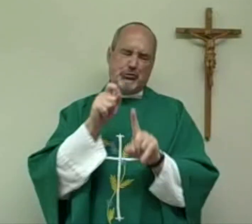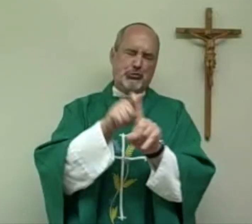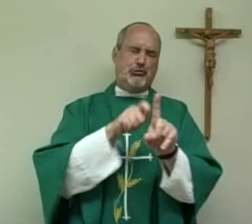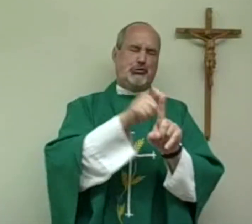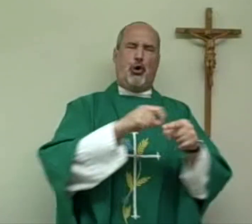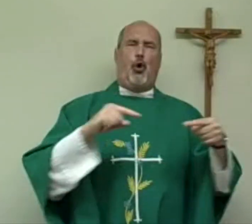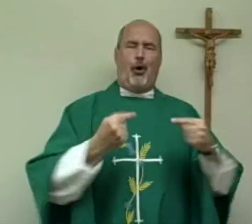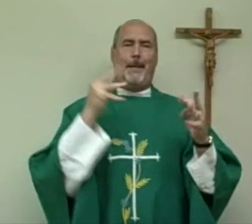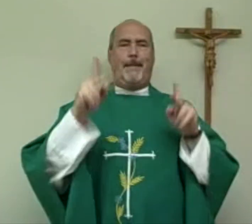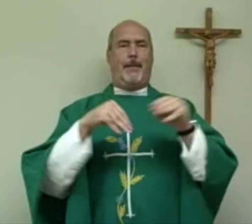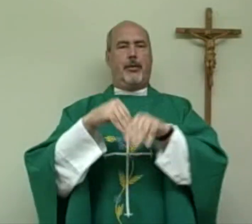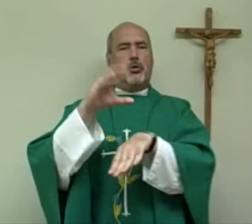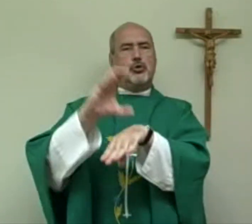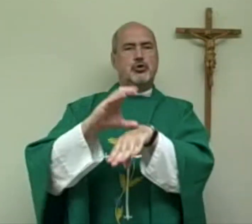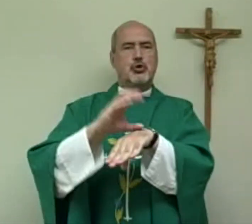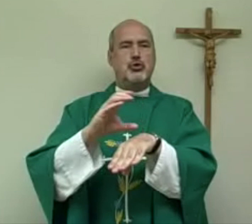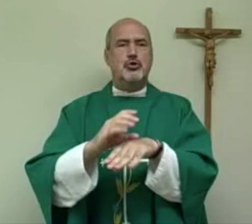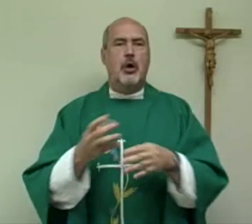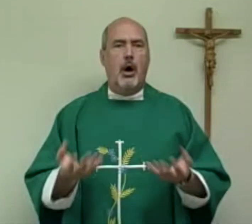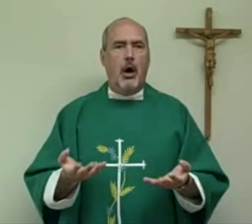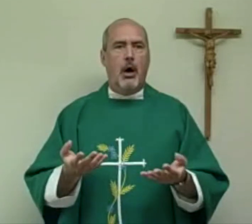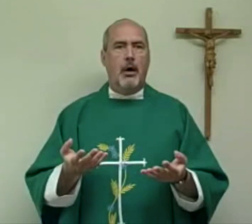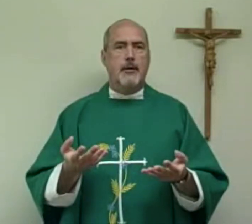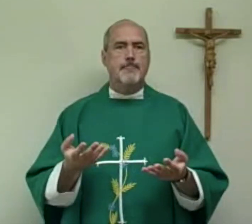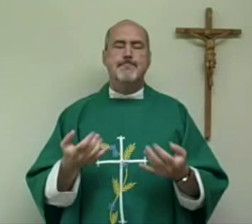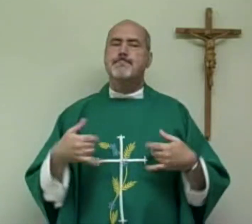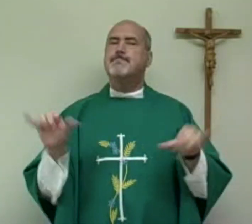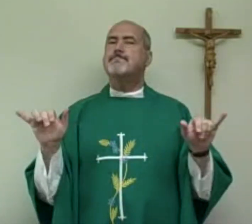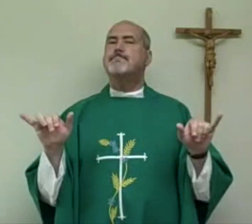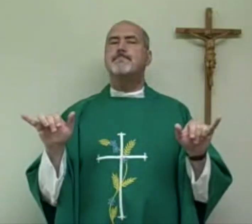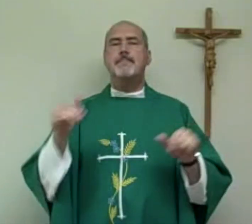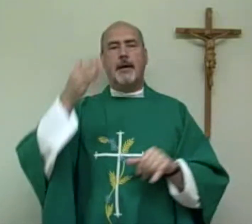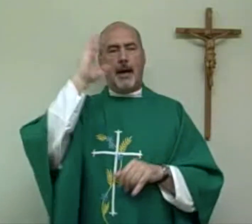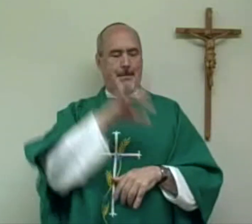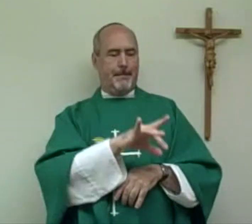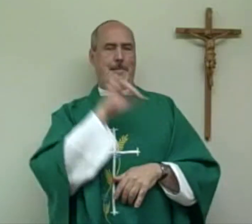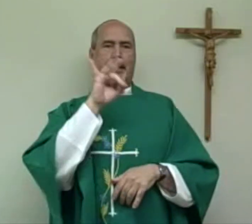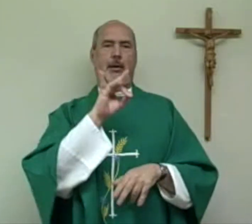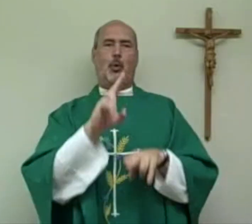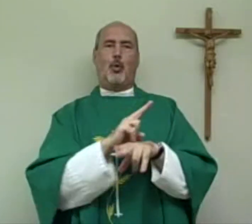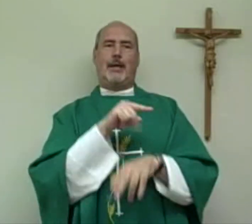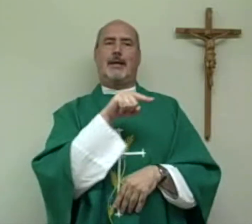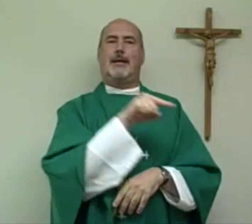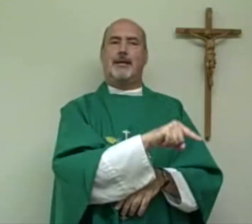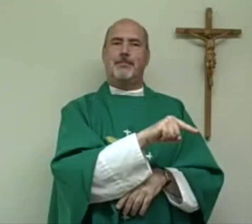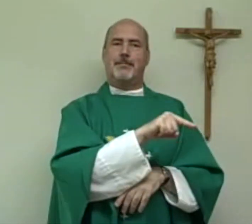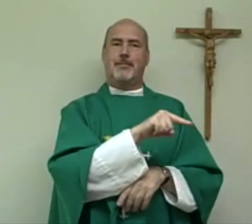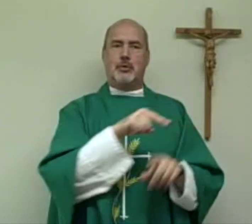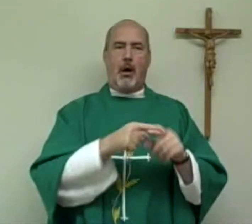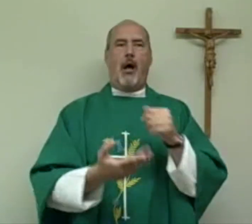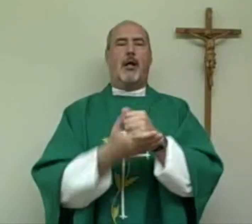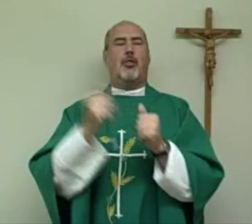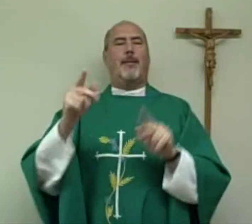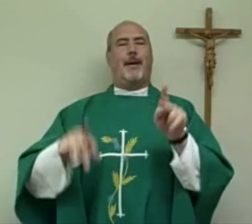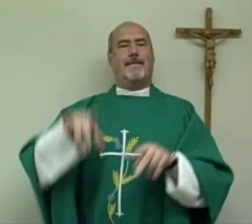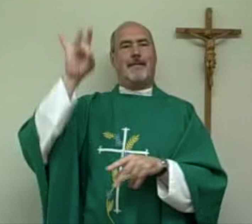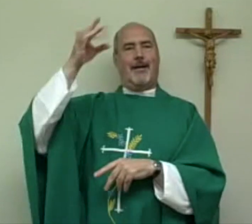awful of a person he was and how he hurt many people, even in the church. Yet God chose him to